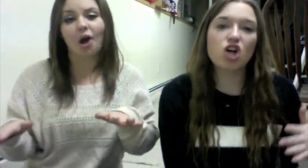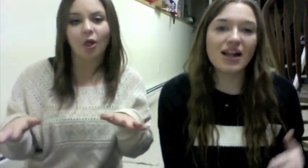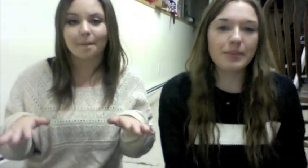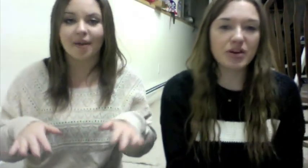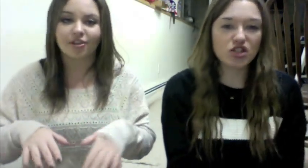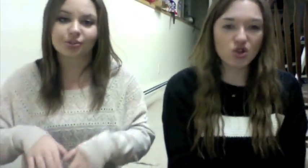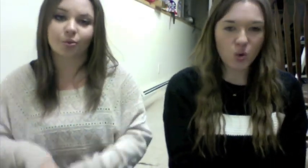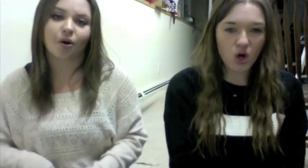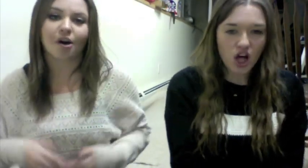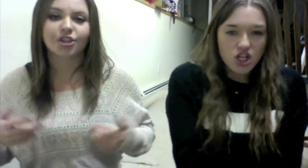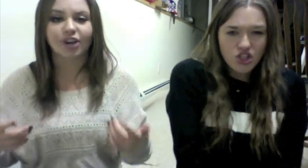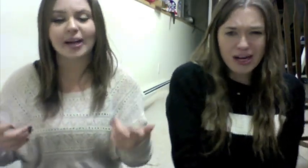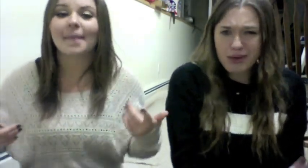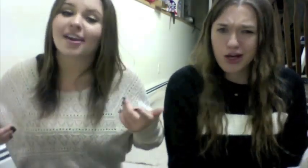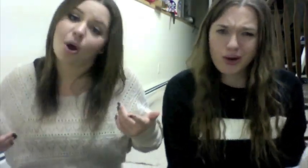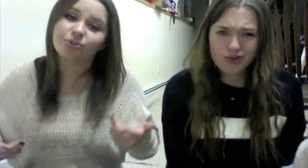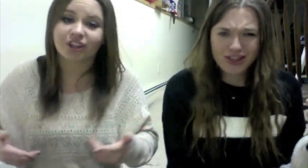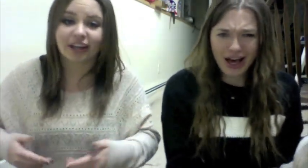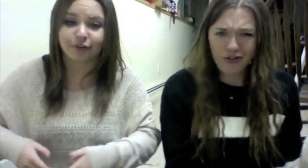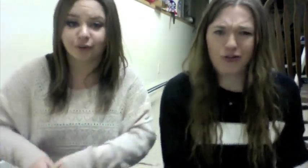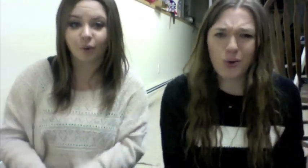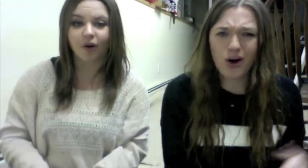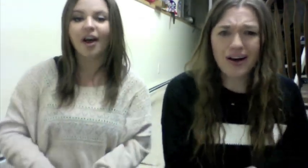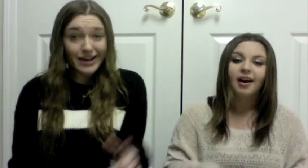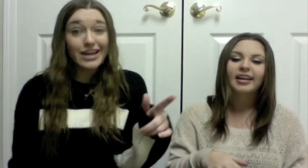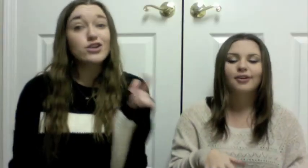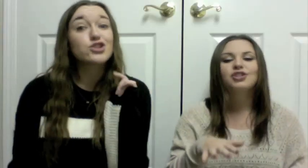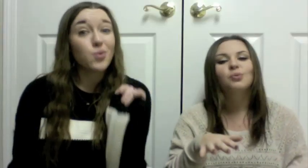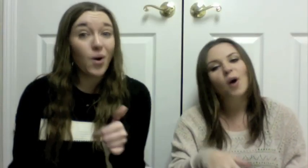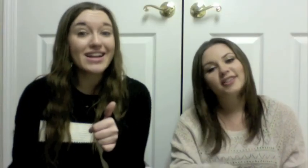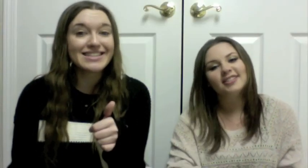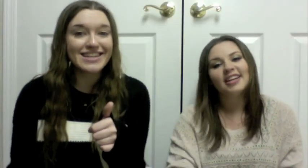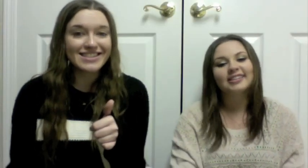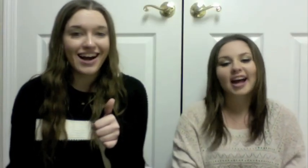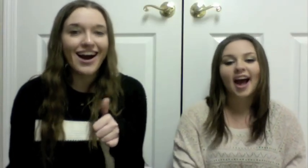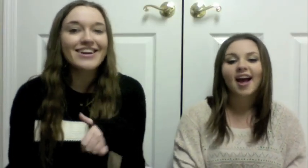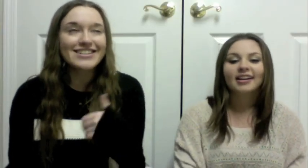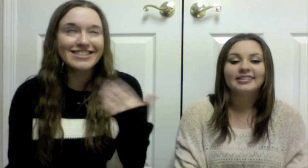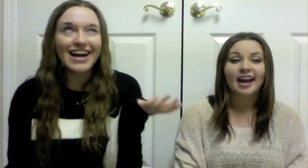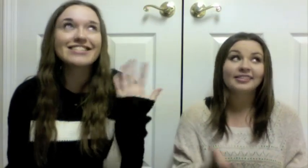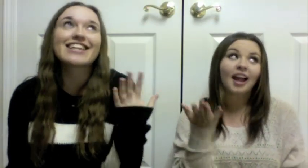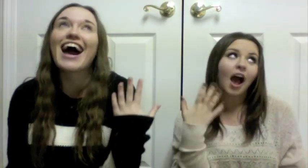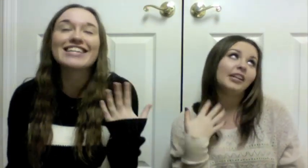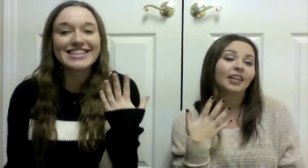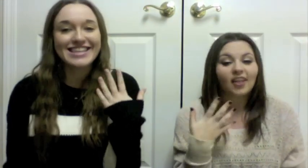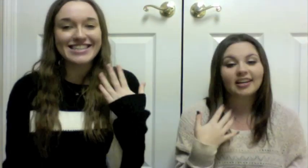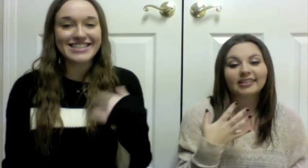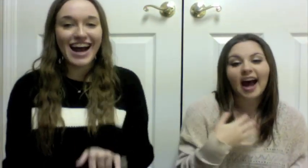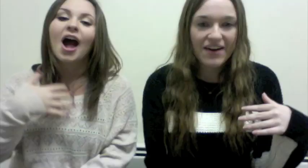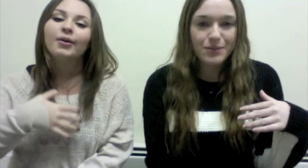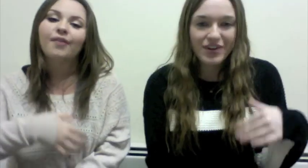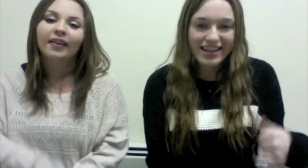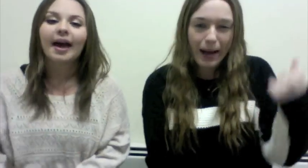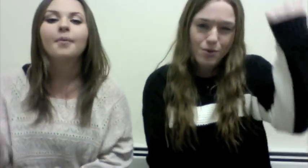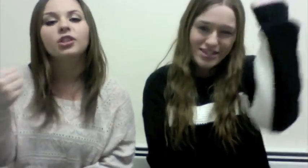is all up in the school, trying to make Coach look like a fool. Kira should want to date Scott, cause Stiles and Isaac think he's hot. We finally got more